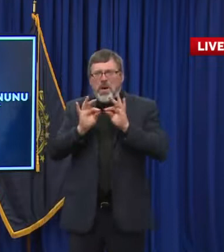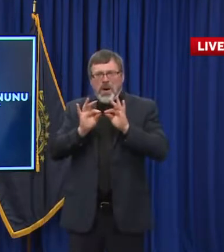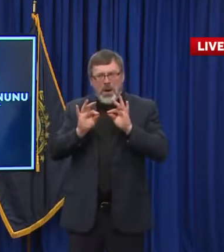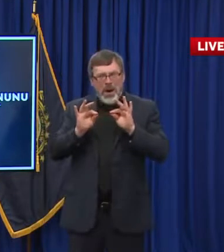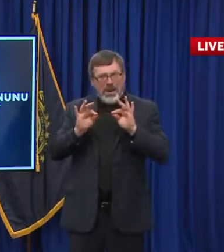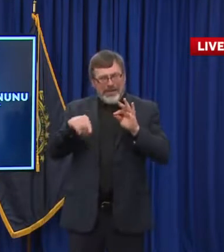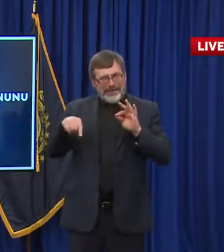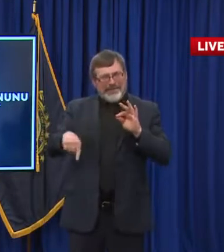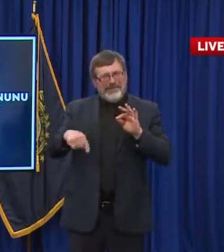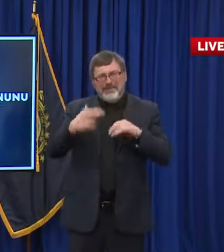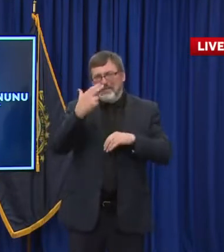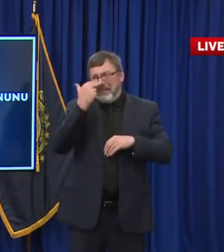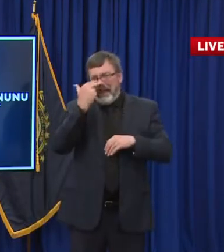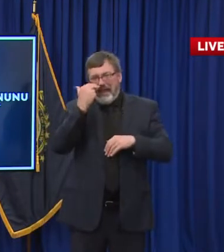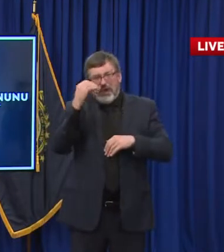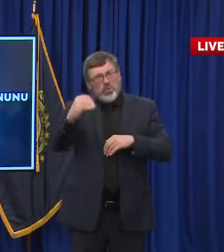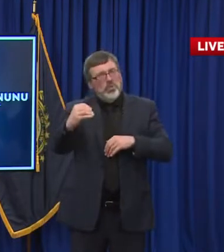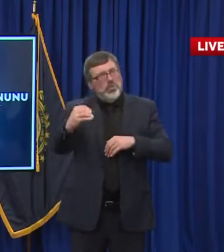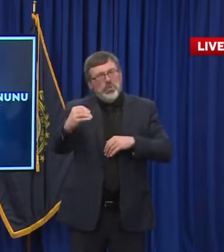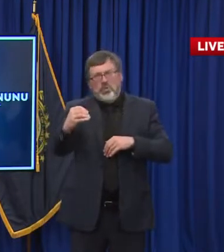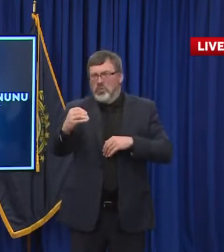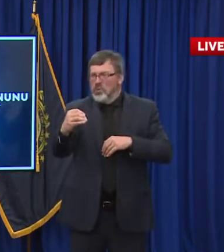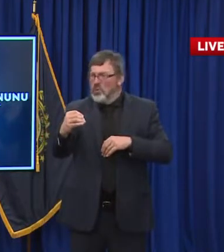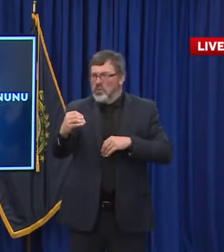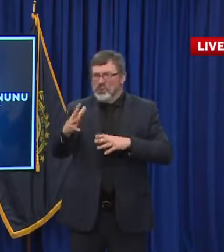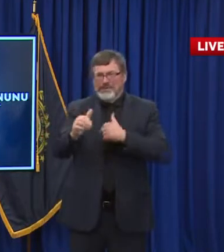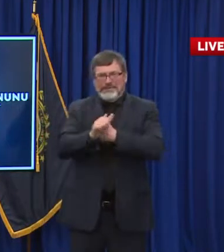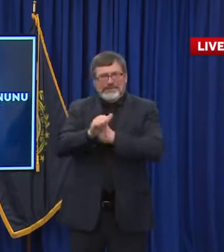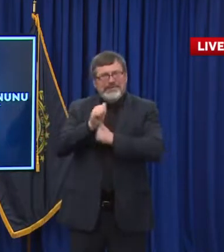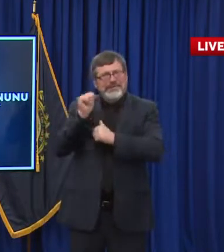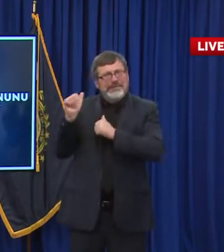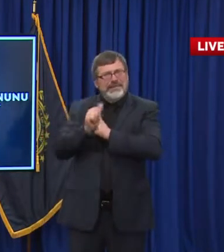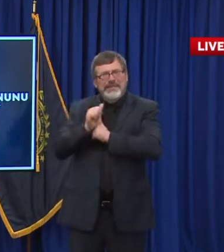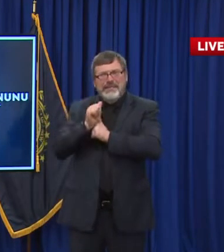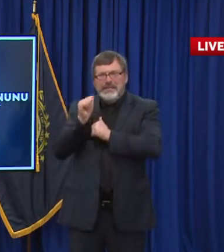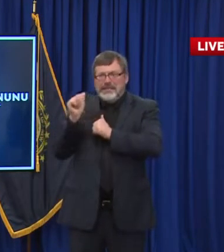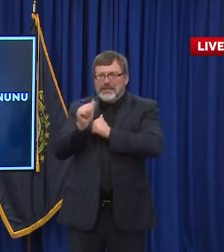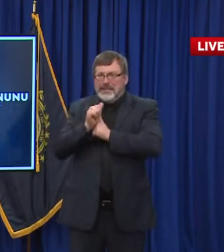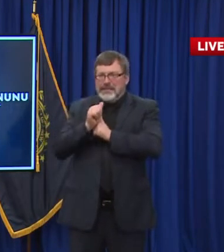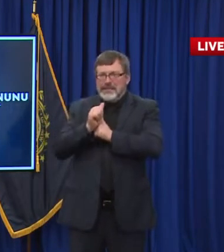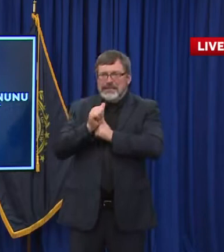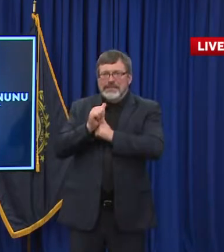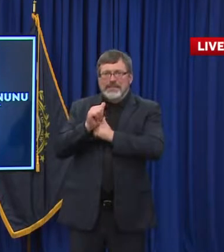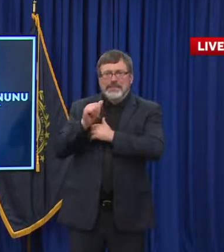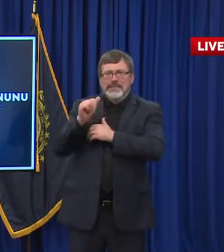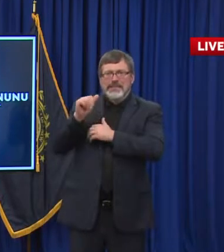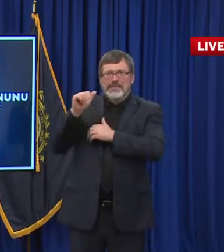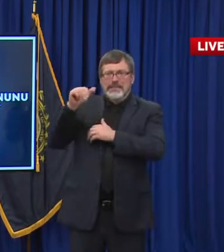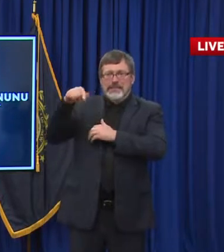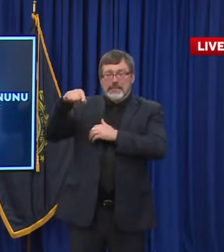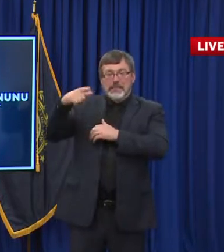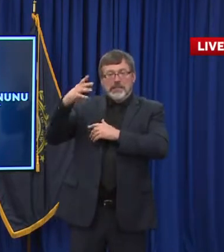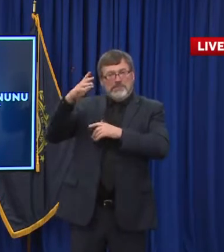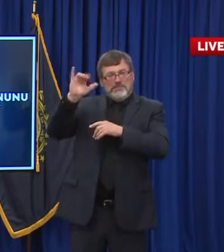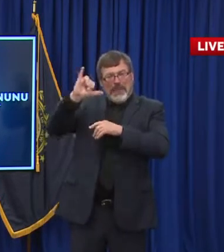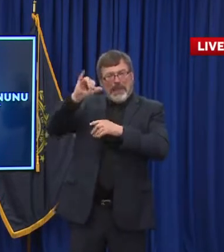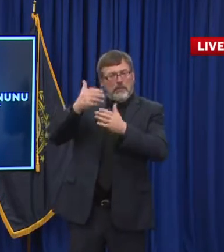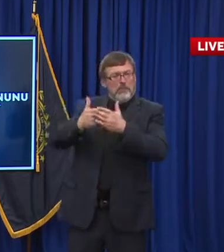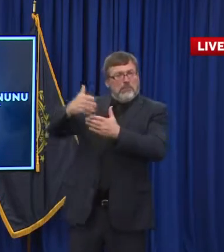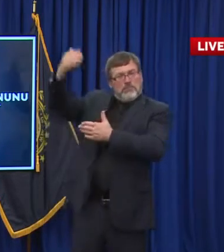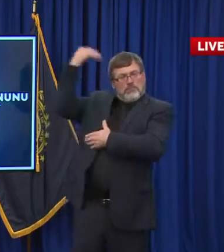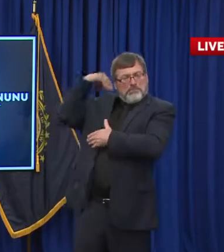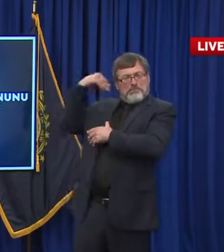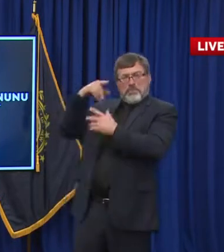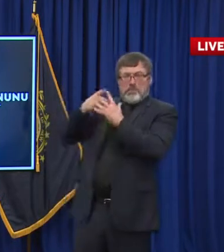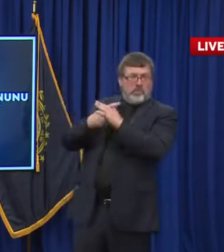resources necessarily, we saw the numbers really climb back in April, right? Our percent positivity at 15, 20%. But as we implemented